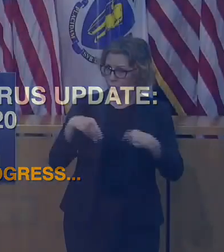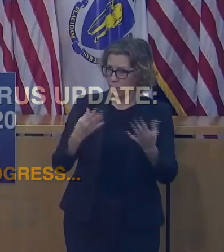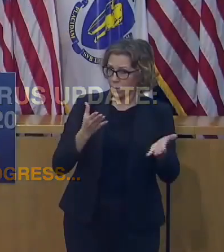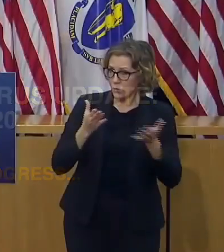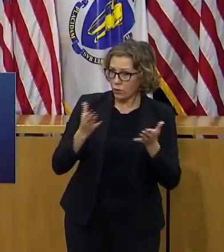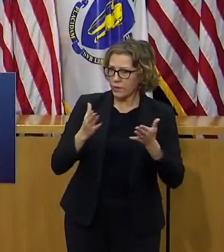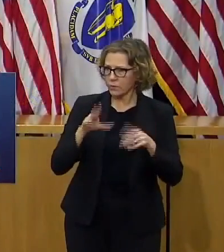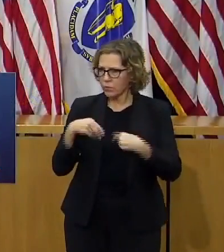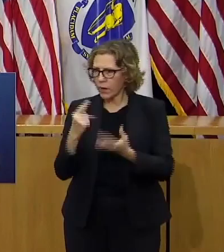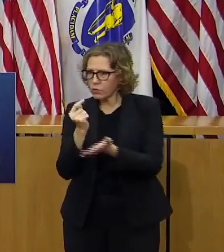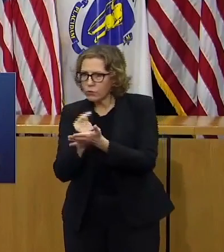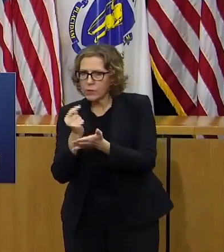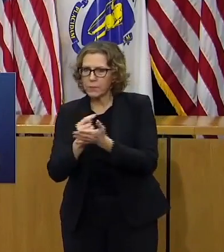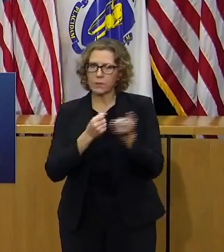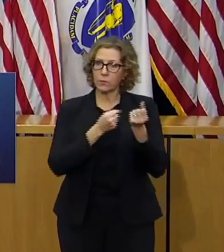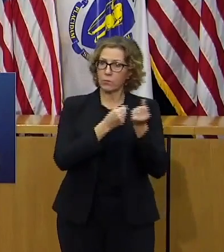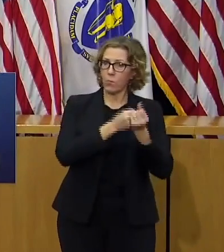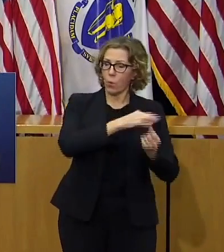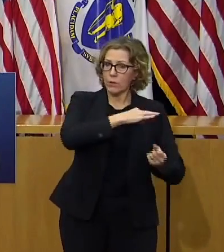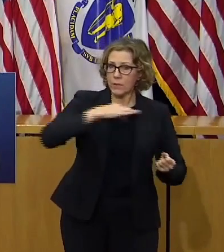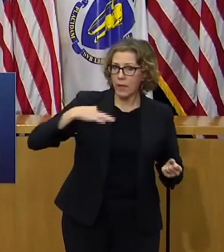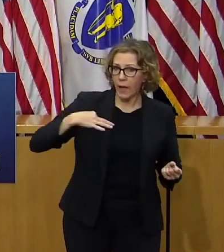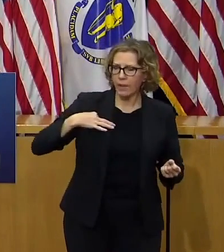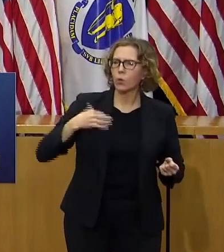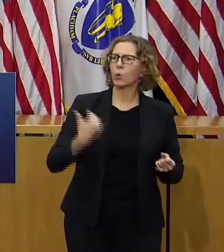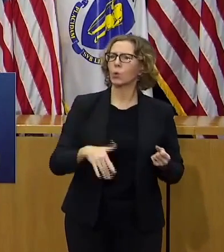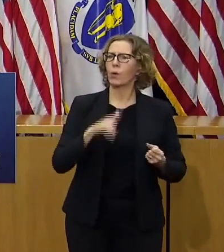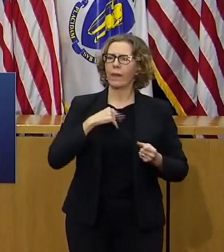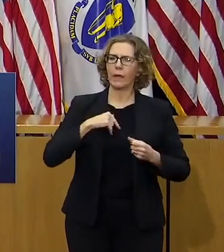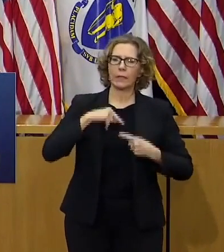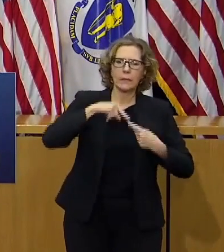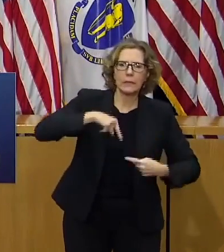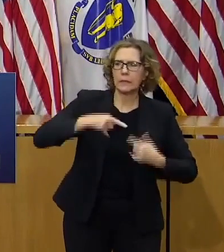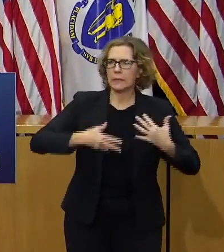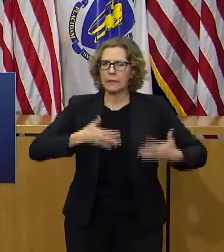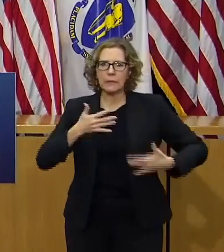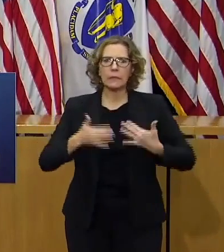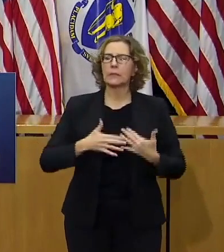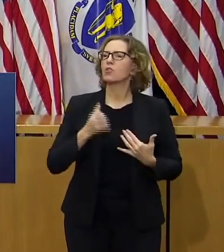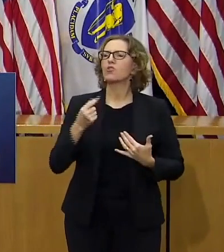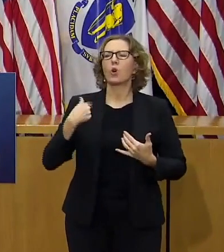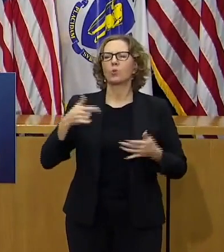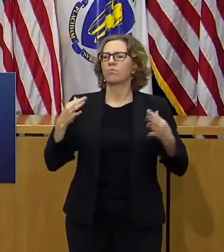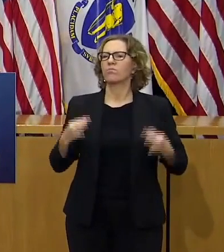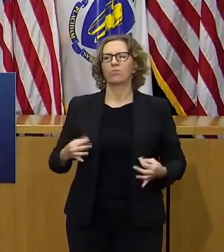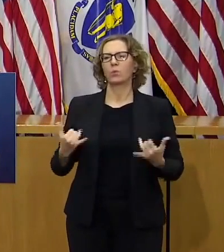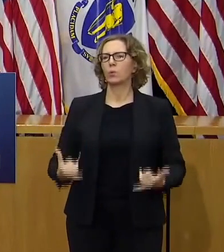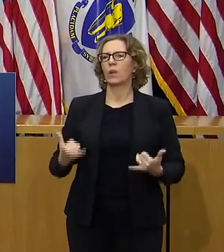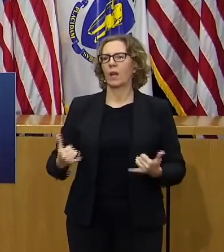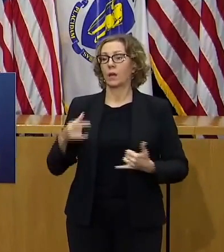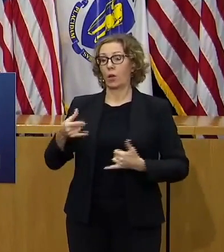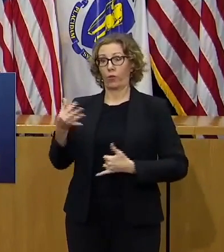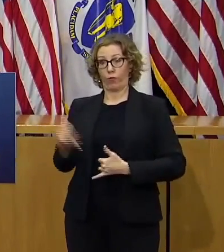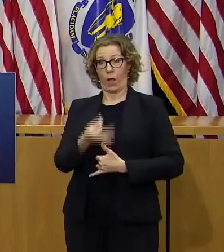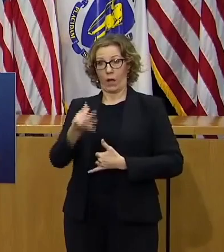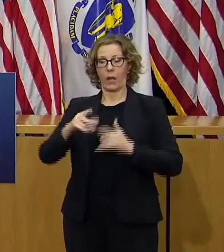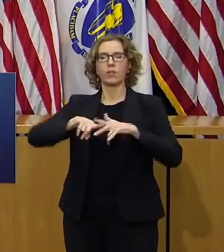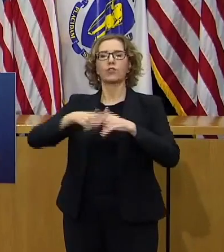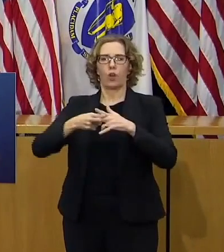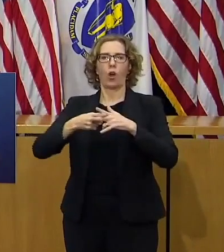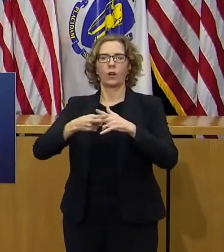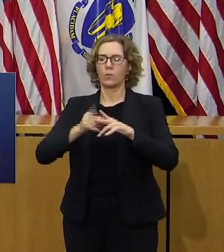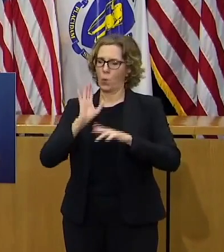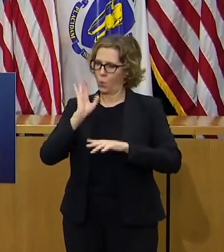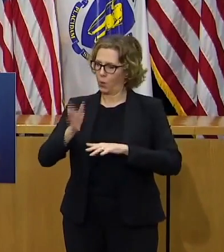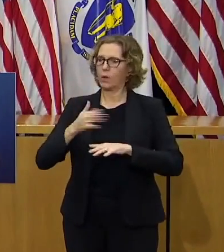support their staff is being compromised so today we're announcing that effective Friday hospitals will